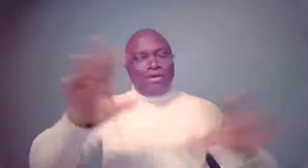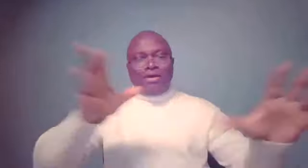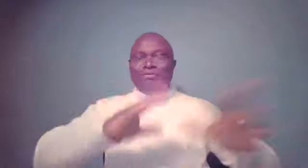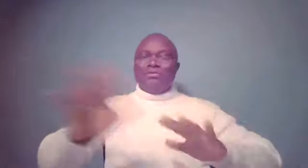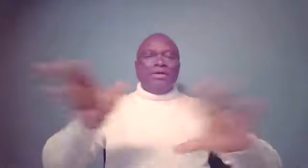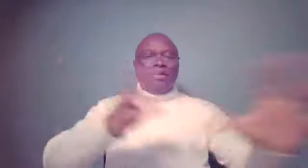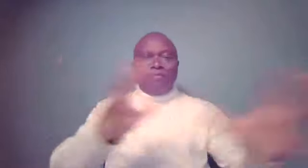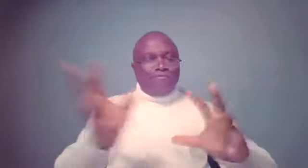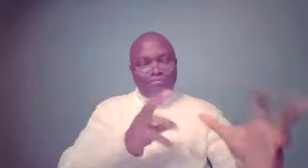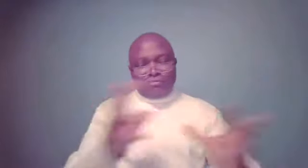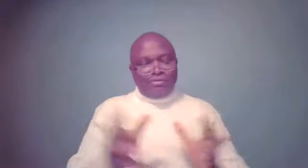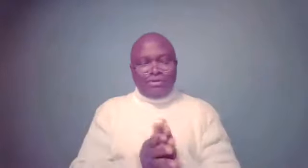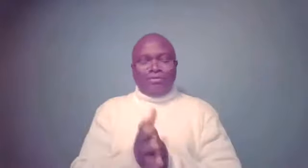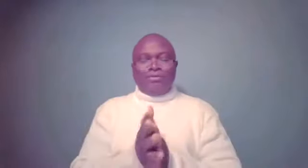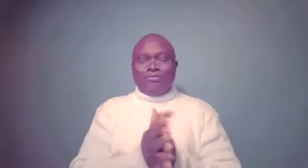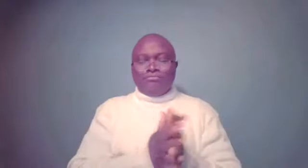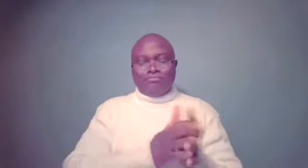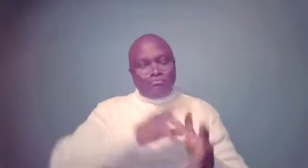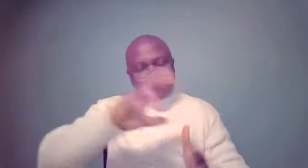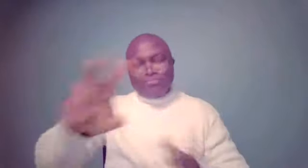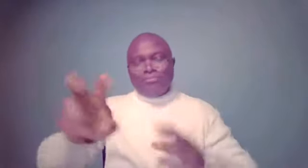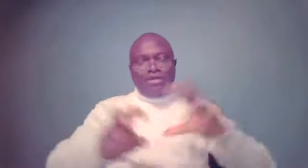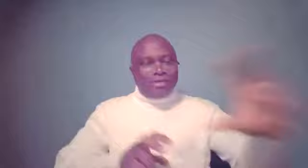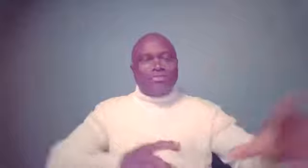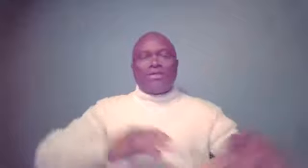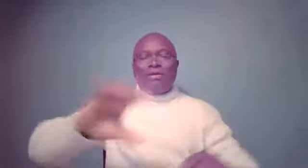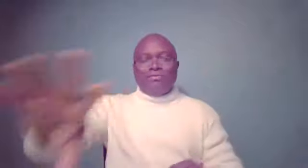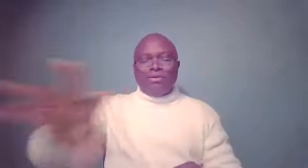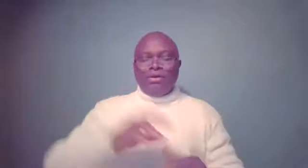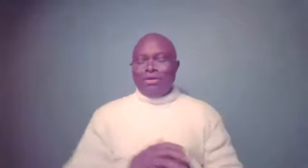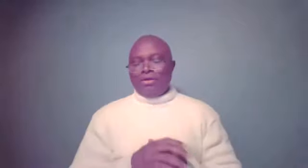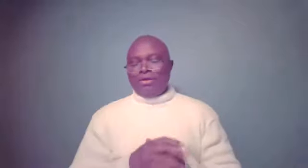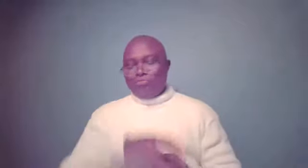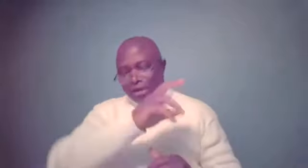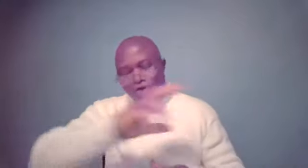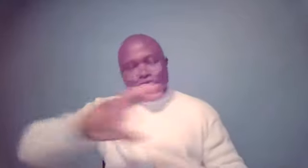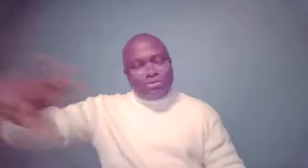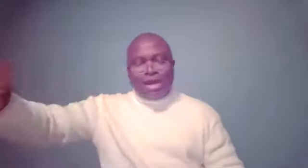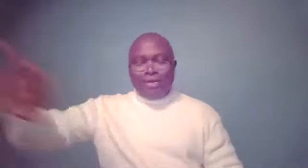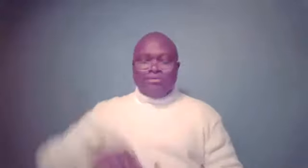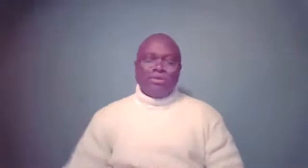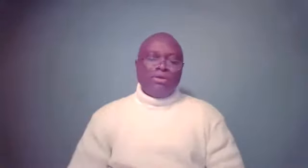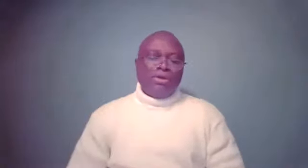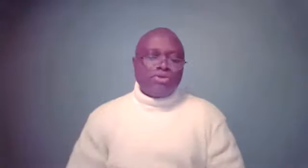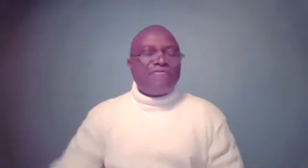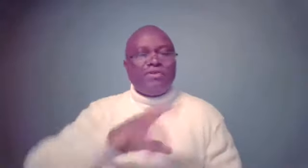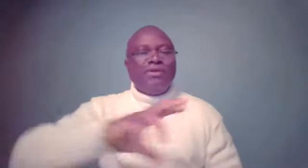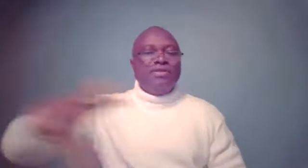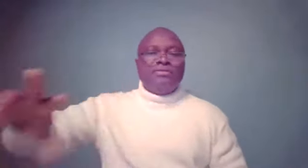had a lot of the, uh, things that he said in, along those lines. And so I feel that